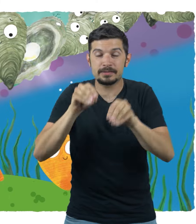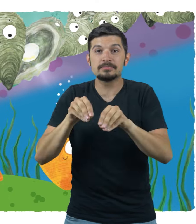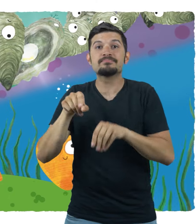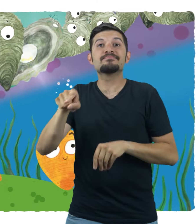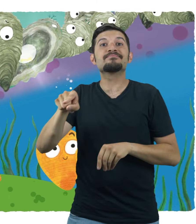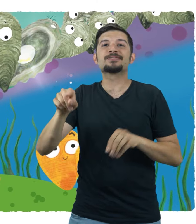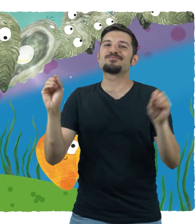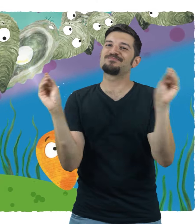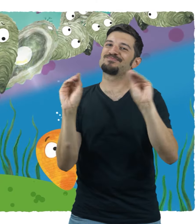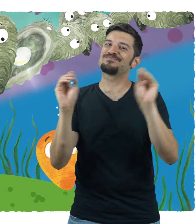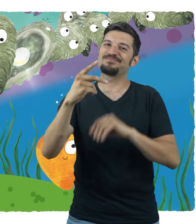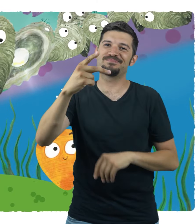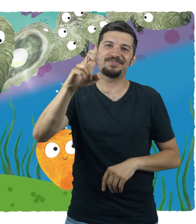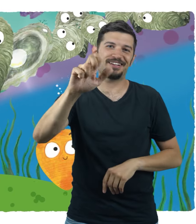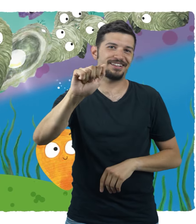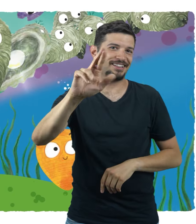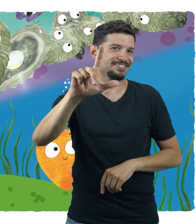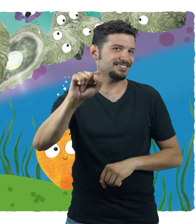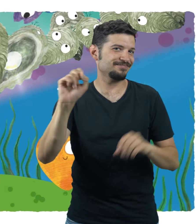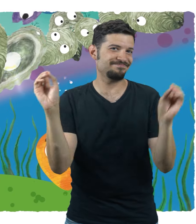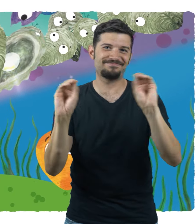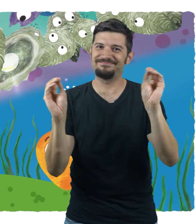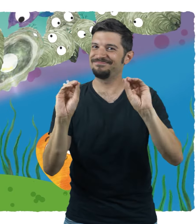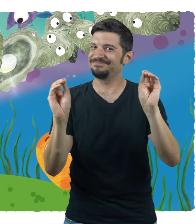Only oysters make pearls.